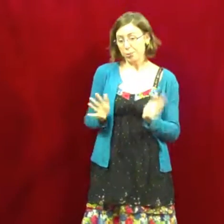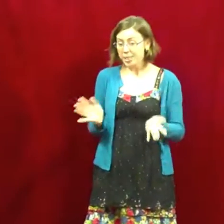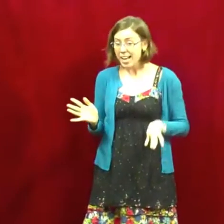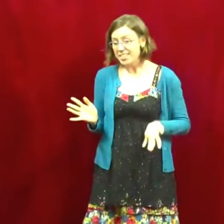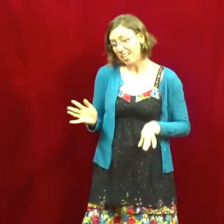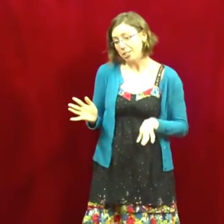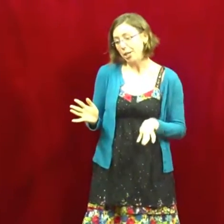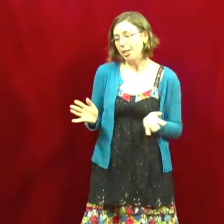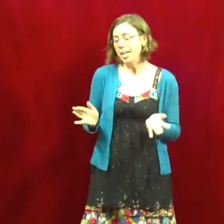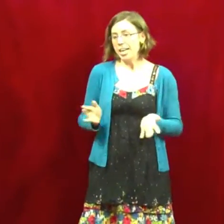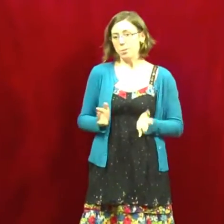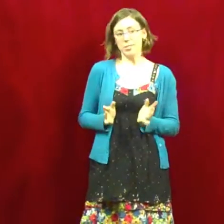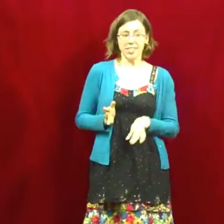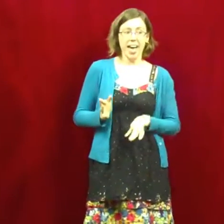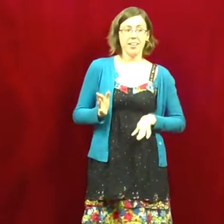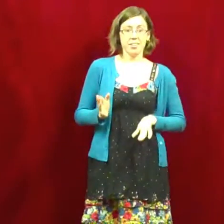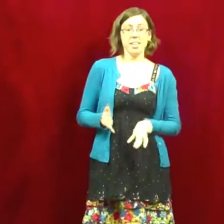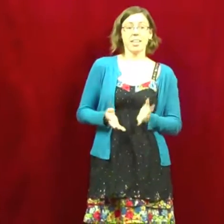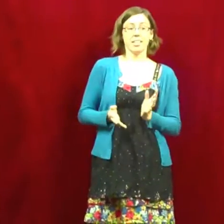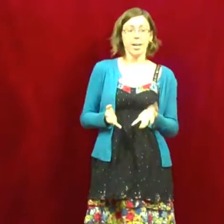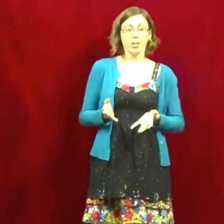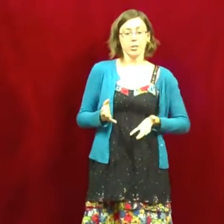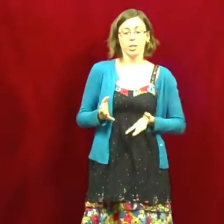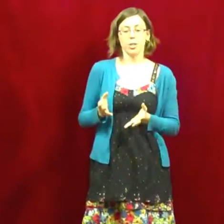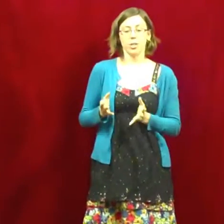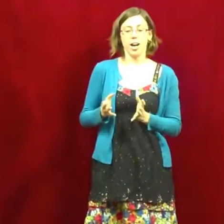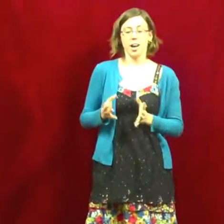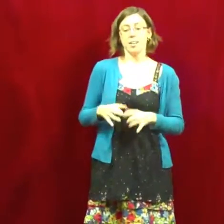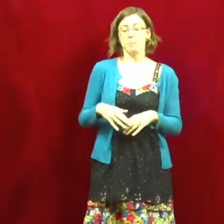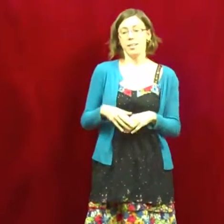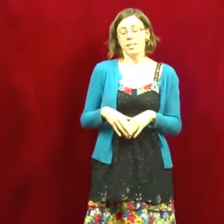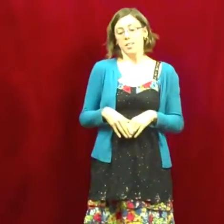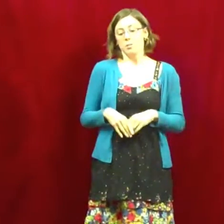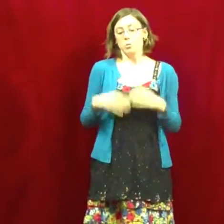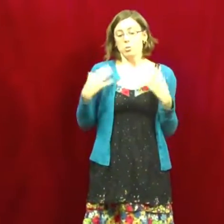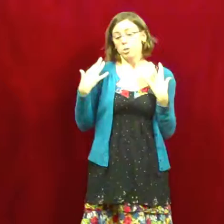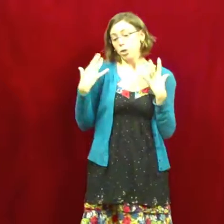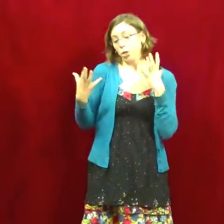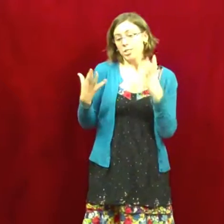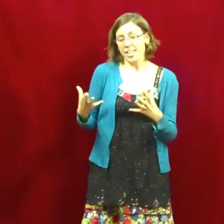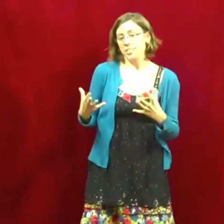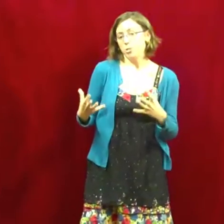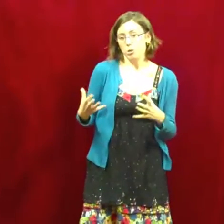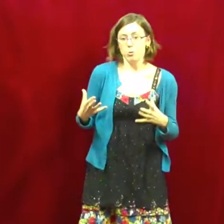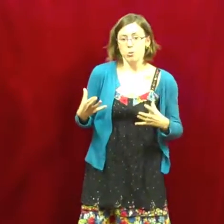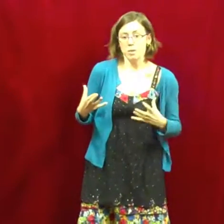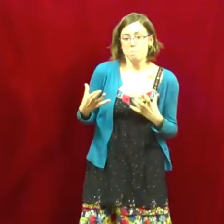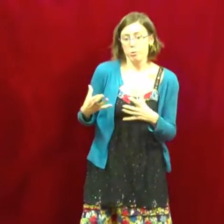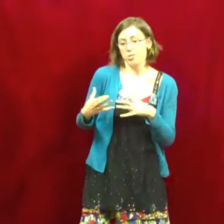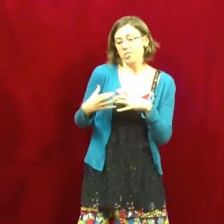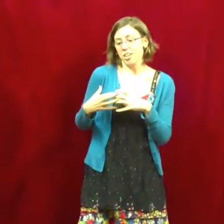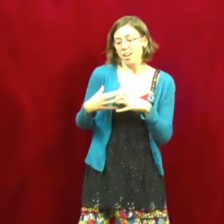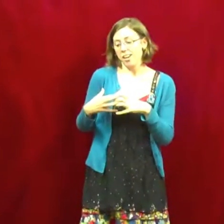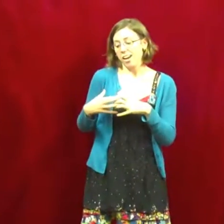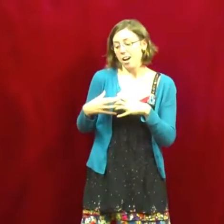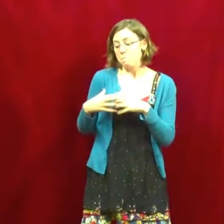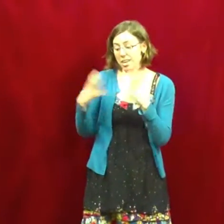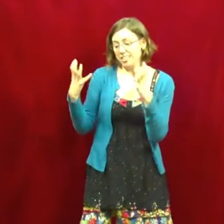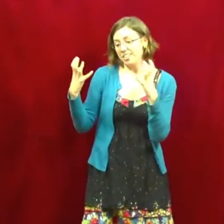class liked her. It was that the character, um, turned into the most, uh, amazingly